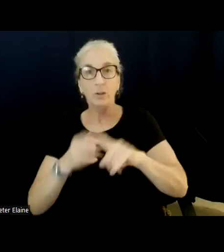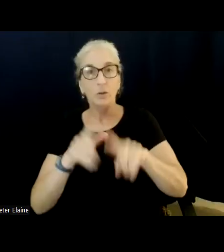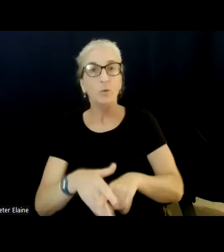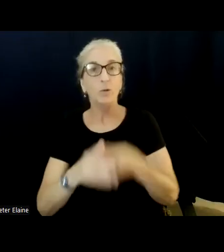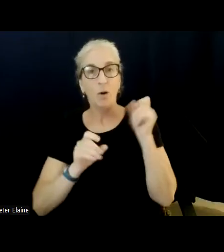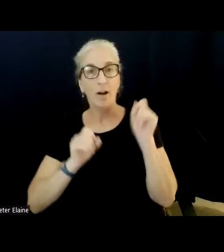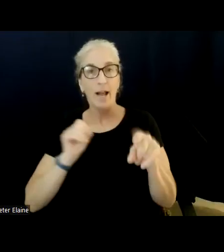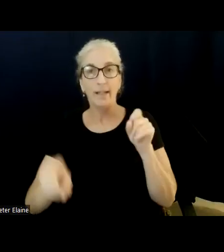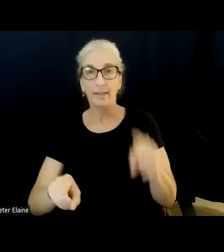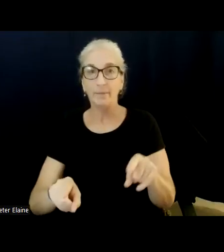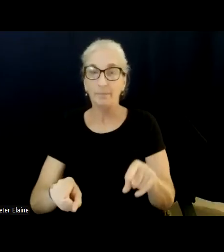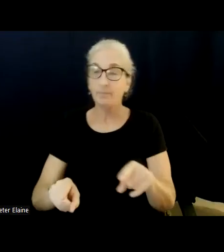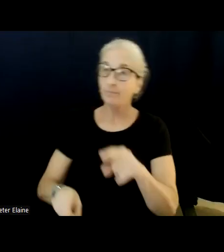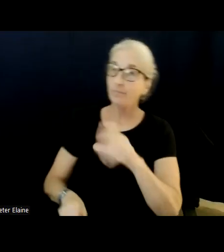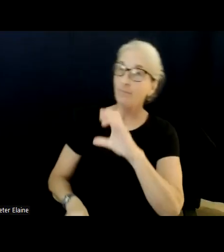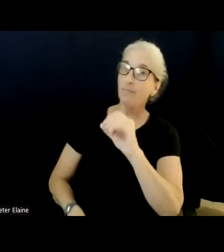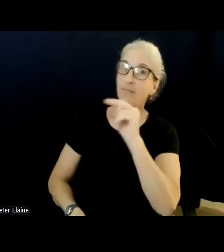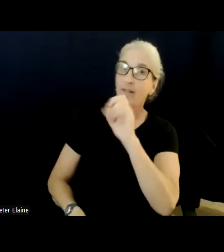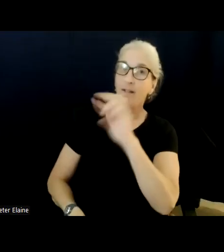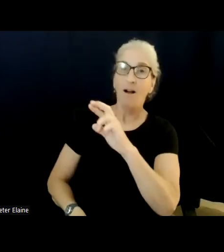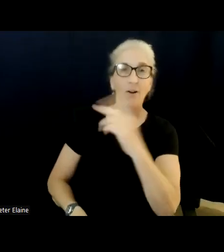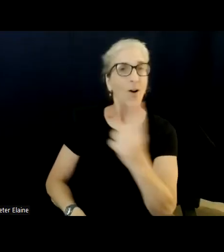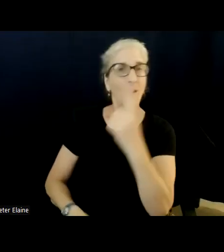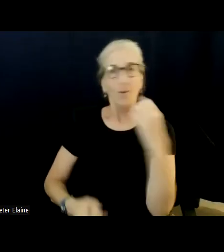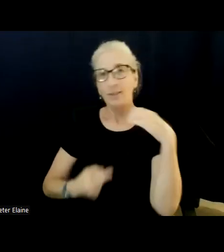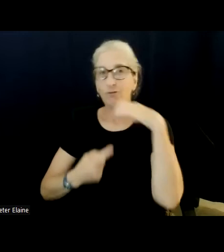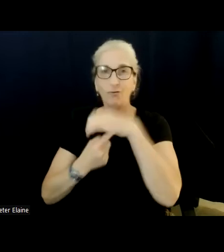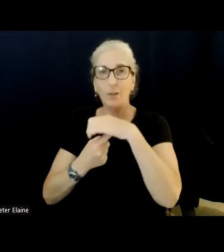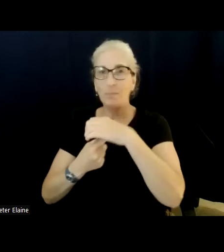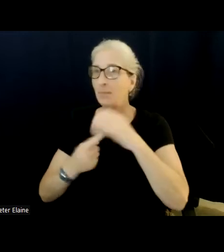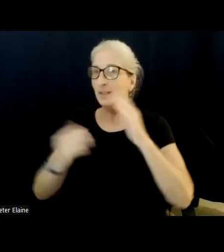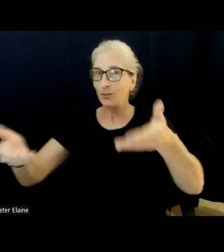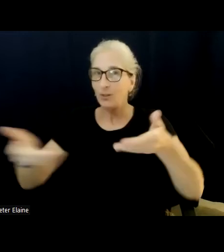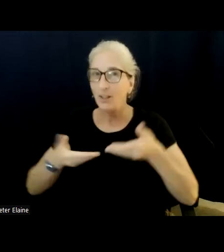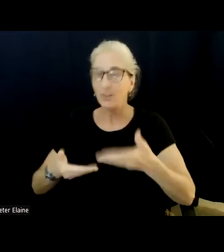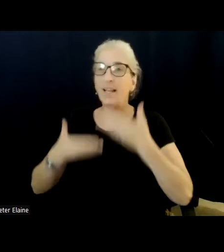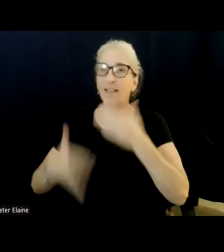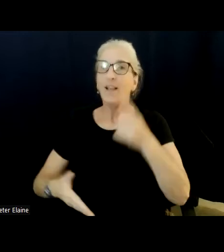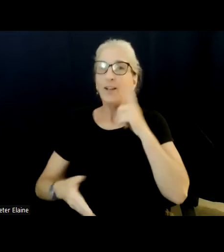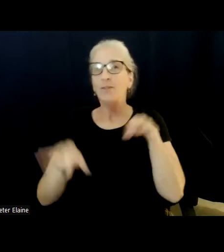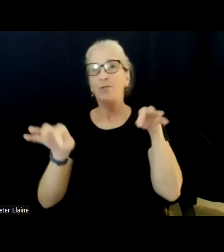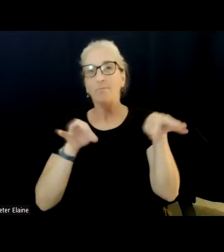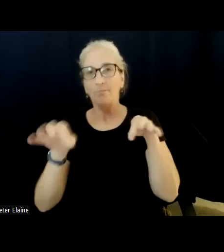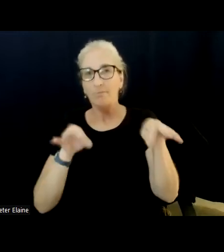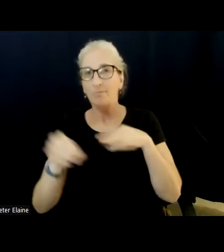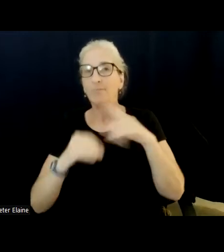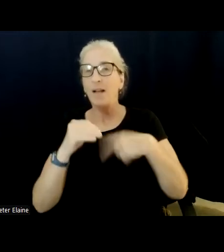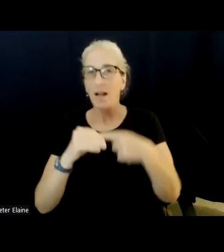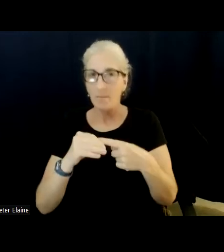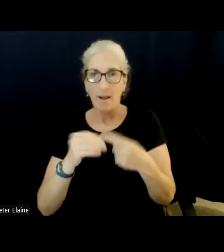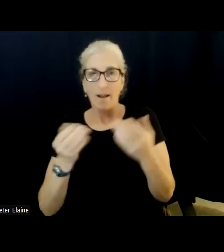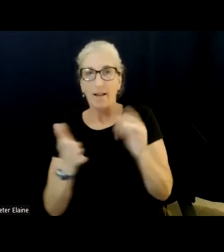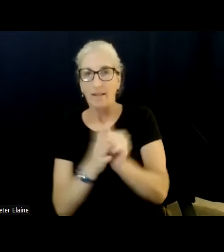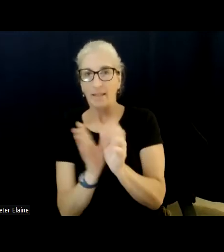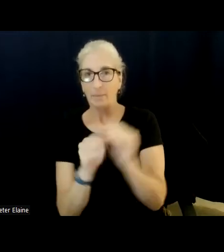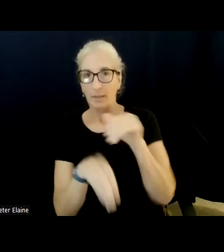Connor, I could never ask for a better introduction. Thank you so much for getting us queued up for tonight. For folks who haven't joined one of our